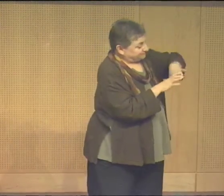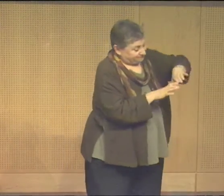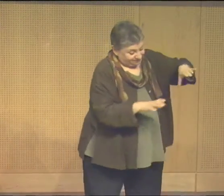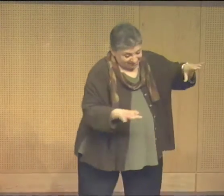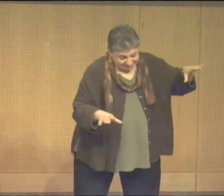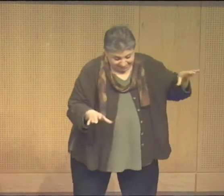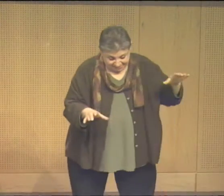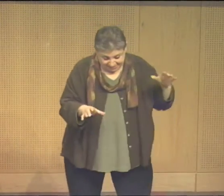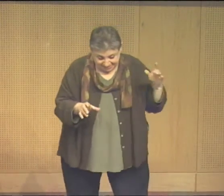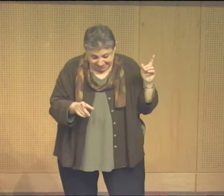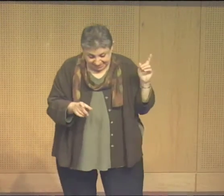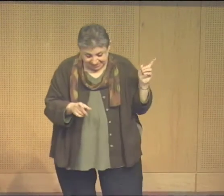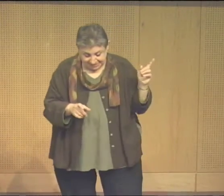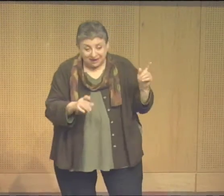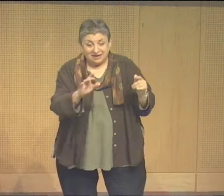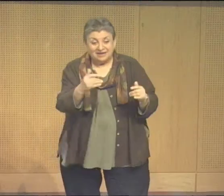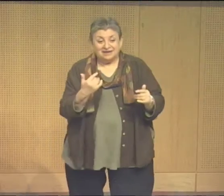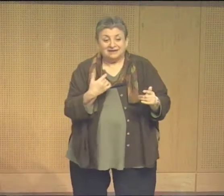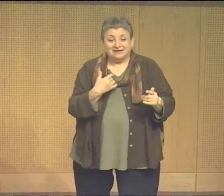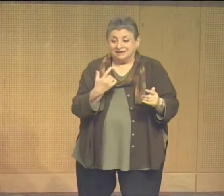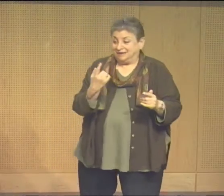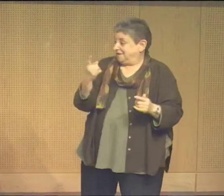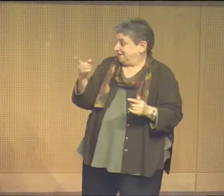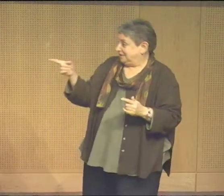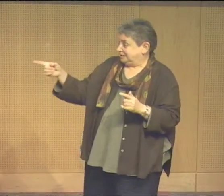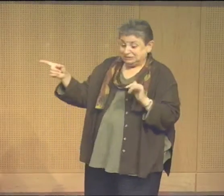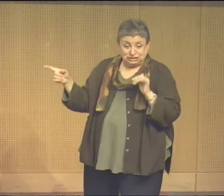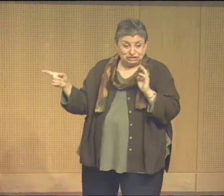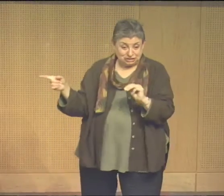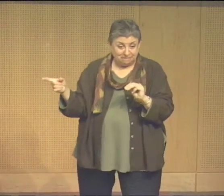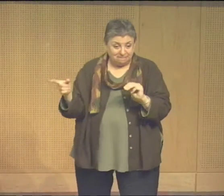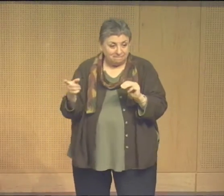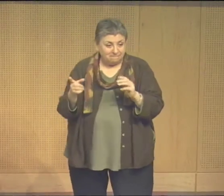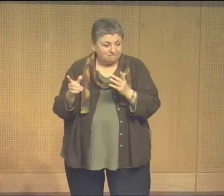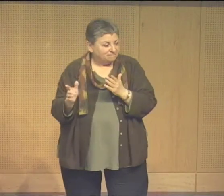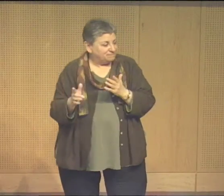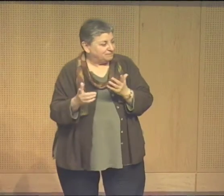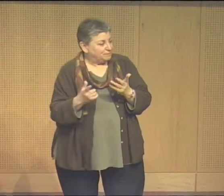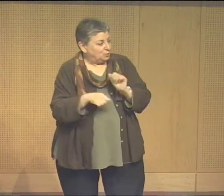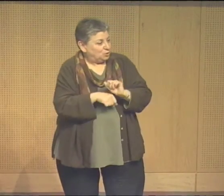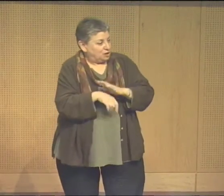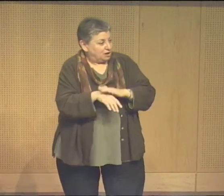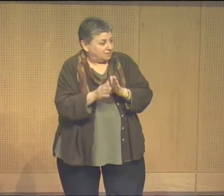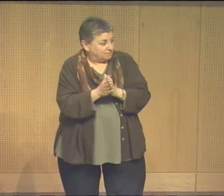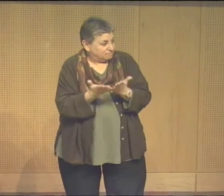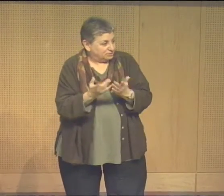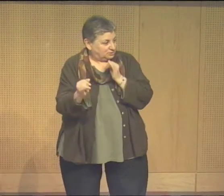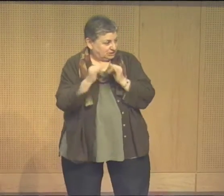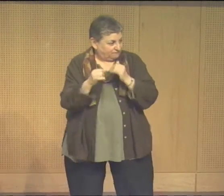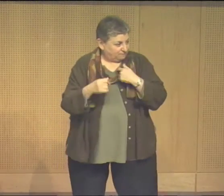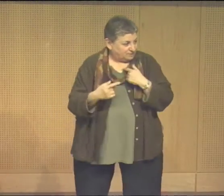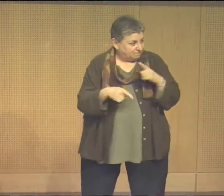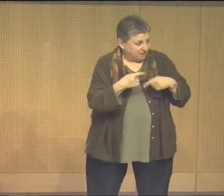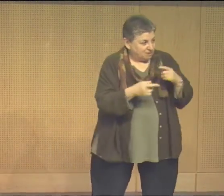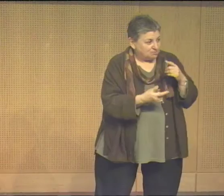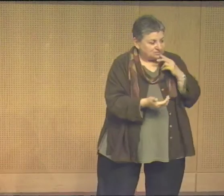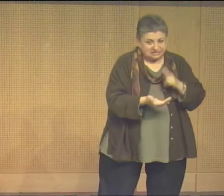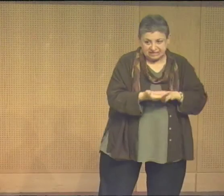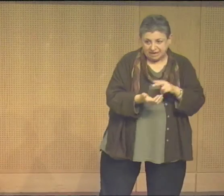that I had on there it created a mess it destroyed the image so I thought oh yeah okay now Jim when he was working